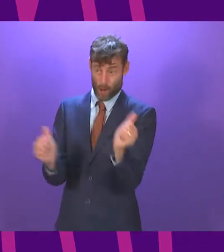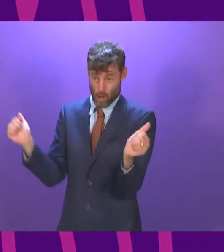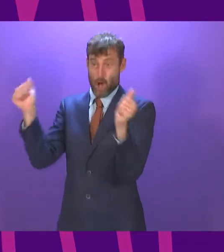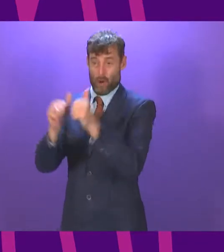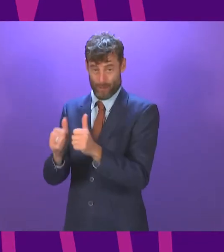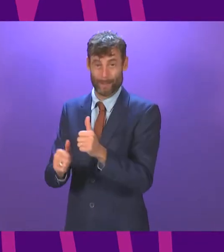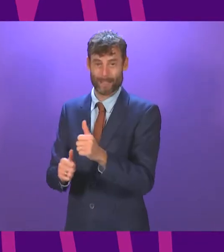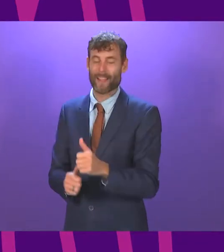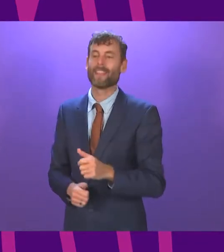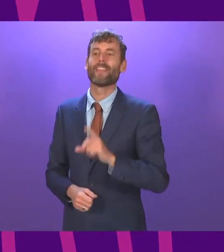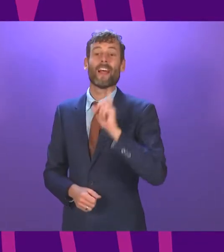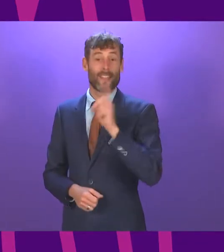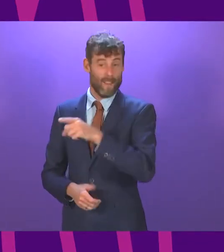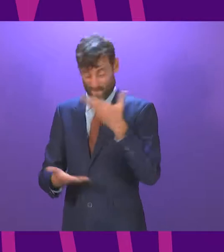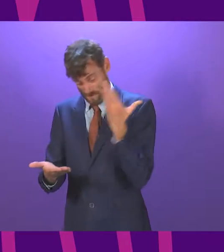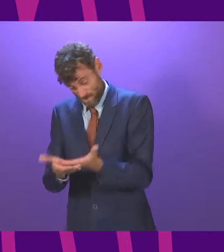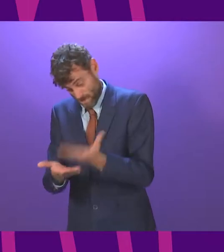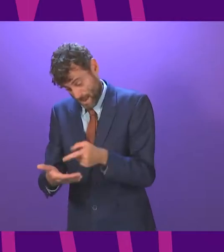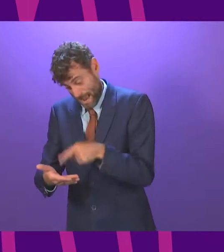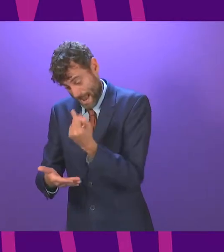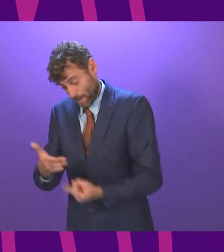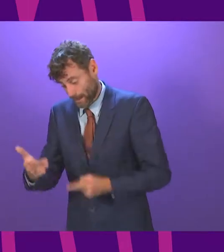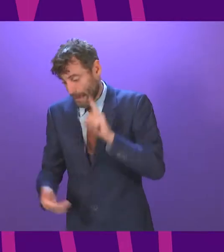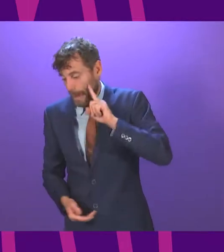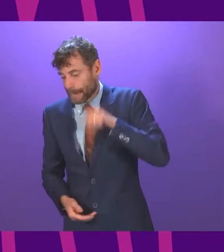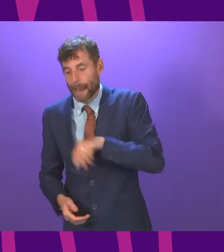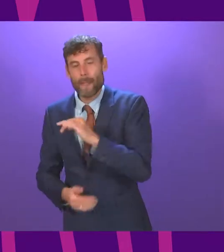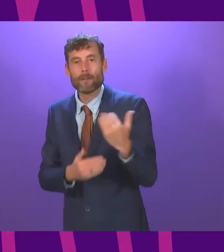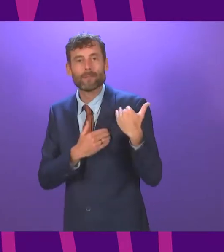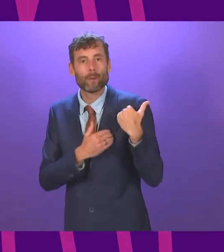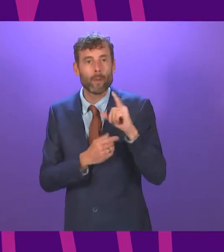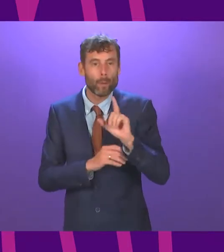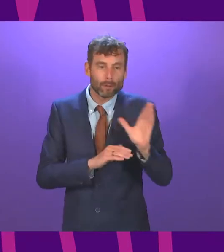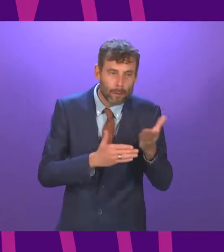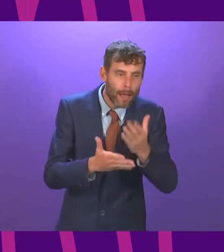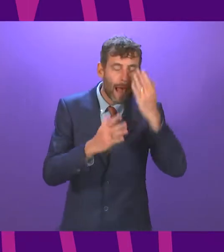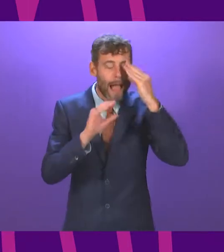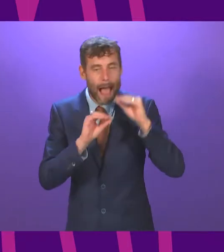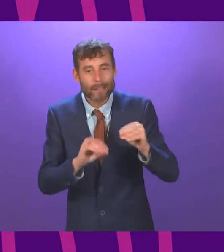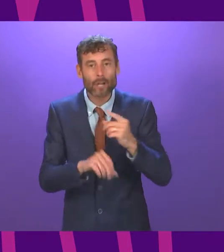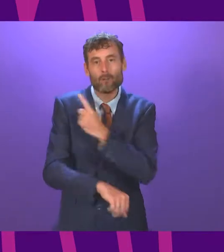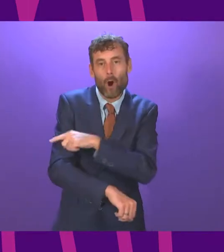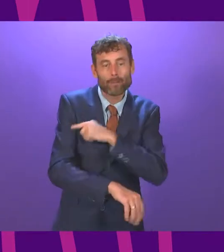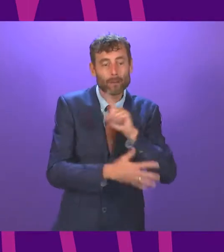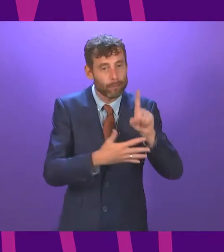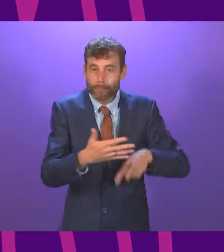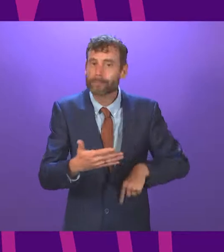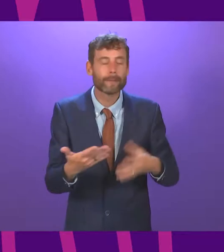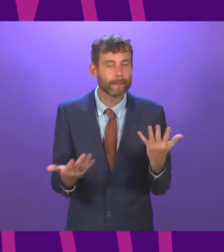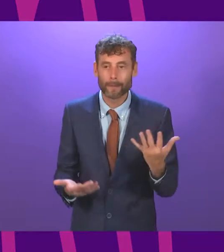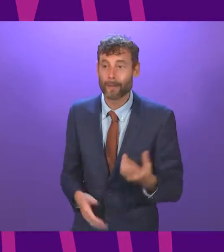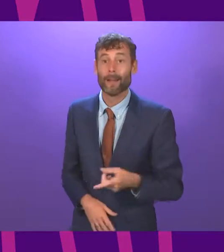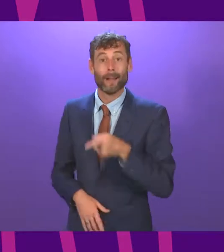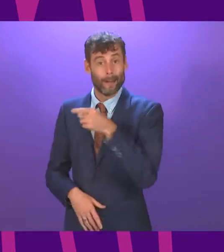all other public policy. It's not a deal with the climate in mind. After years of missed emissions